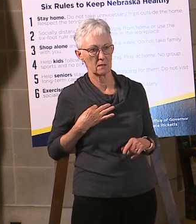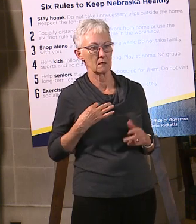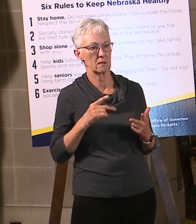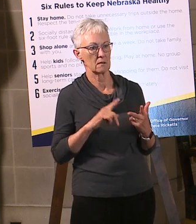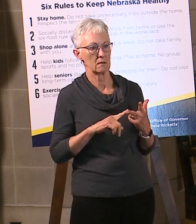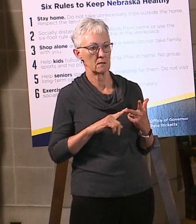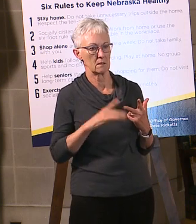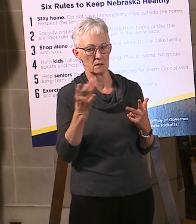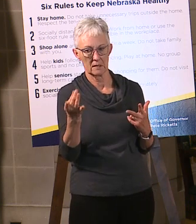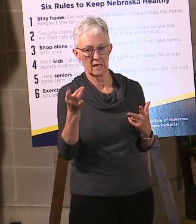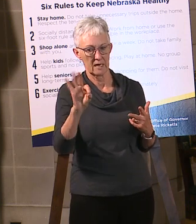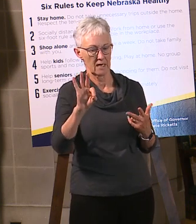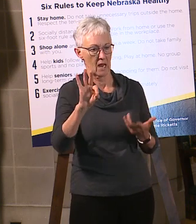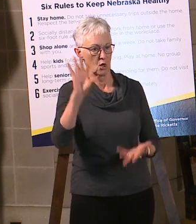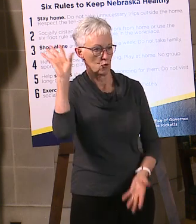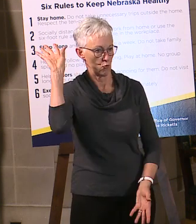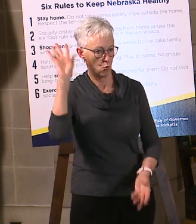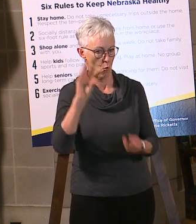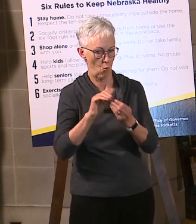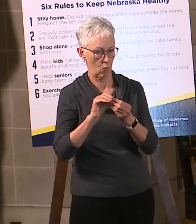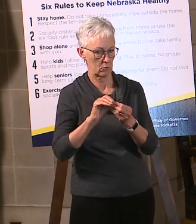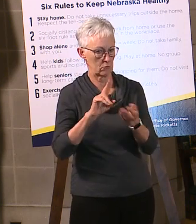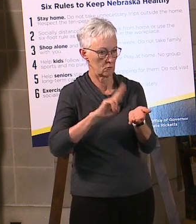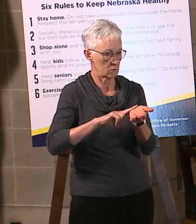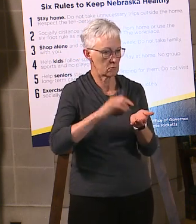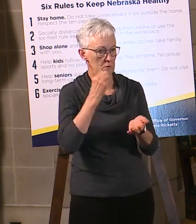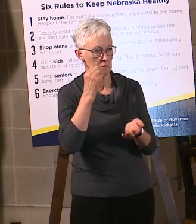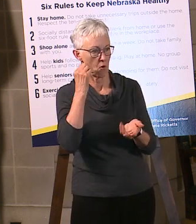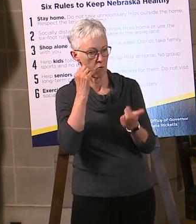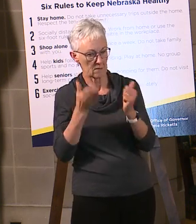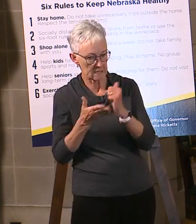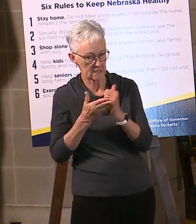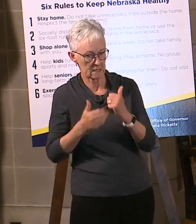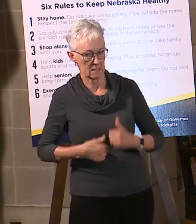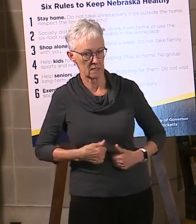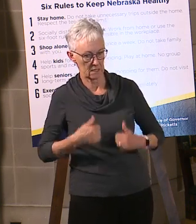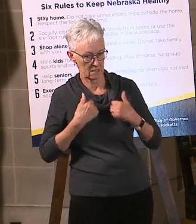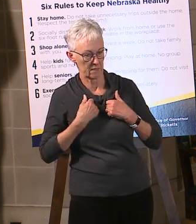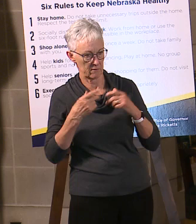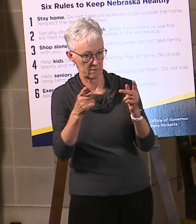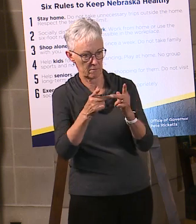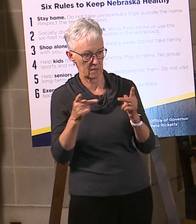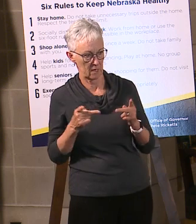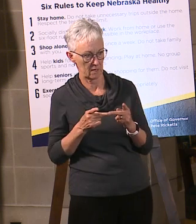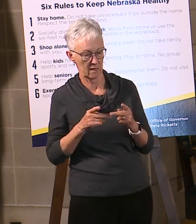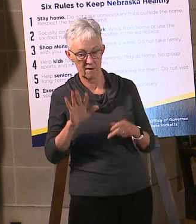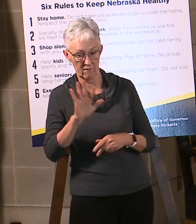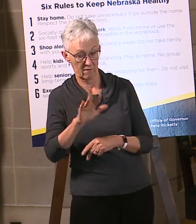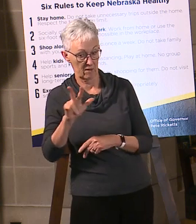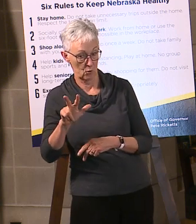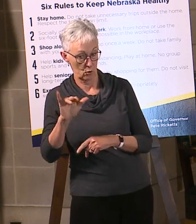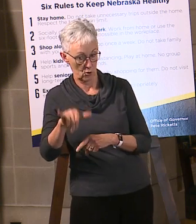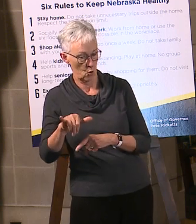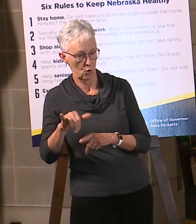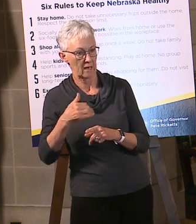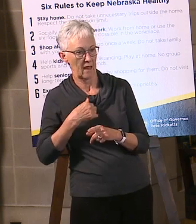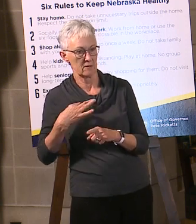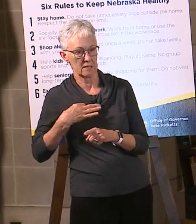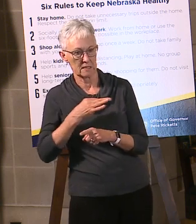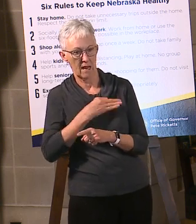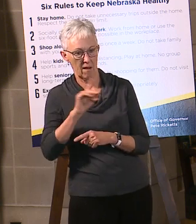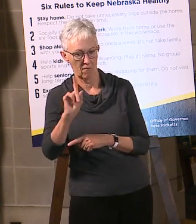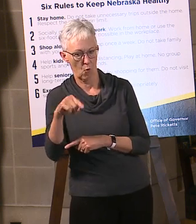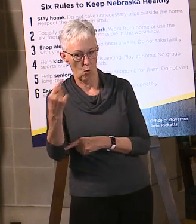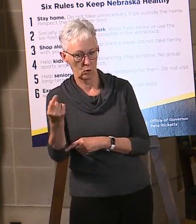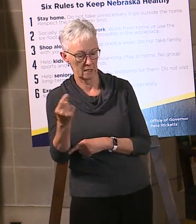89 total facilities have been affected. 53 with staff only. 7 with residents